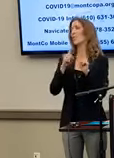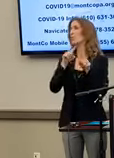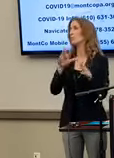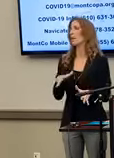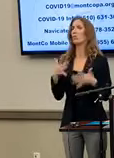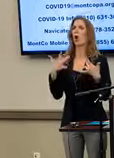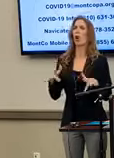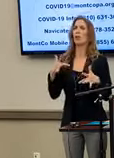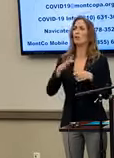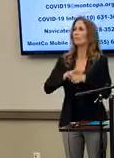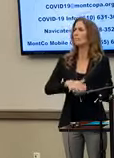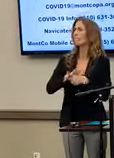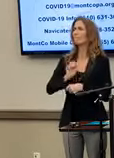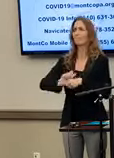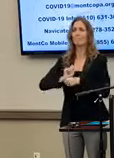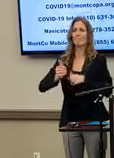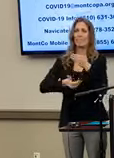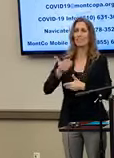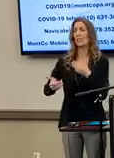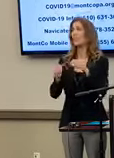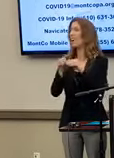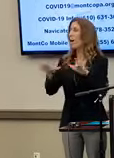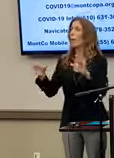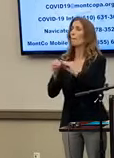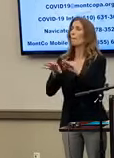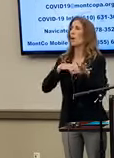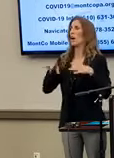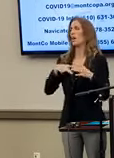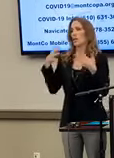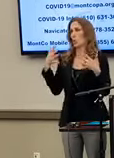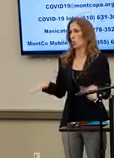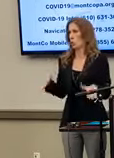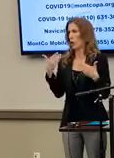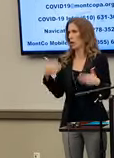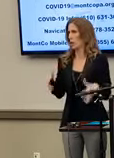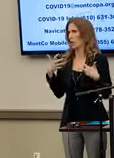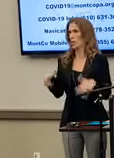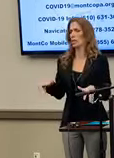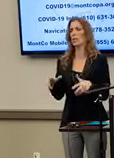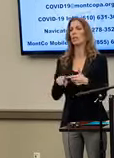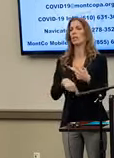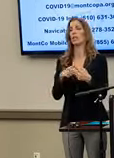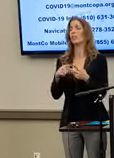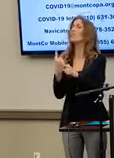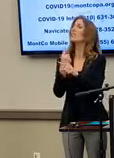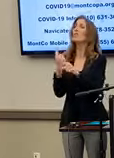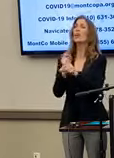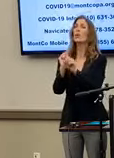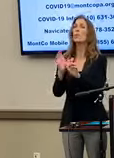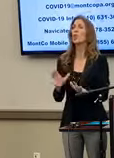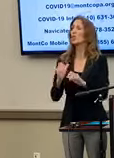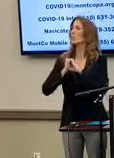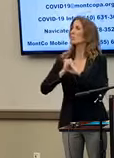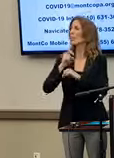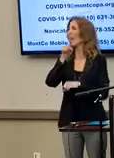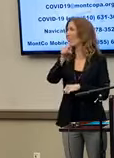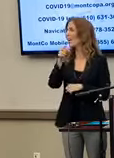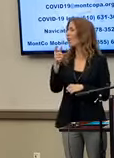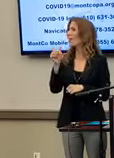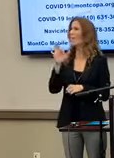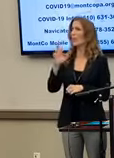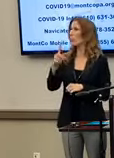from further spread of COVID-19. Number three, to protect the regular workforce at the Limerick generating